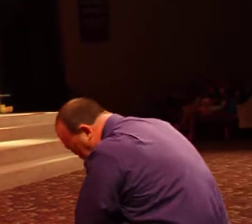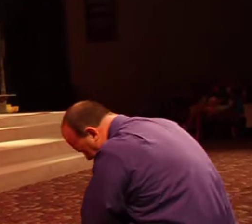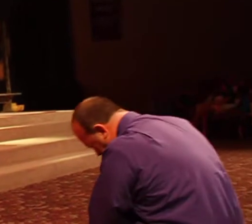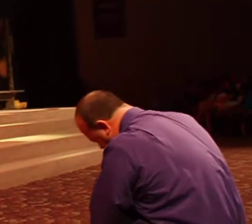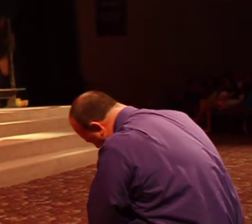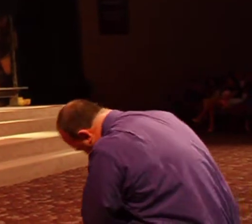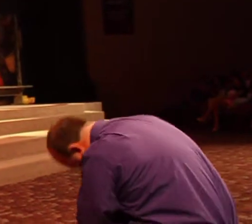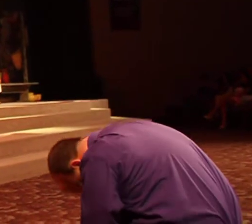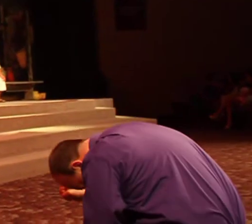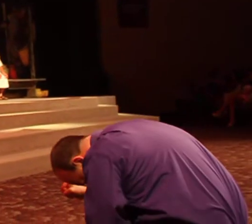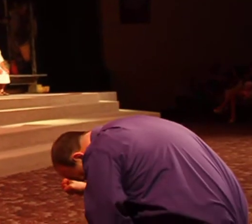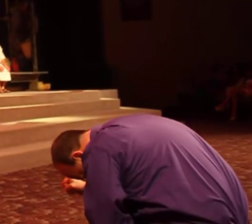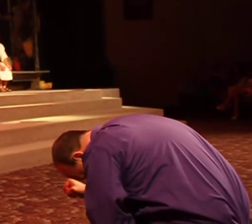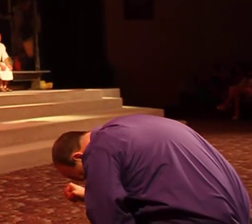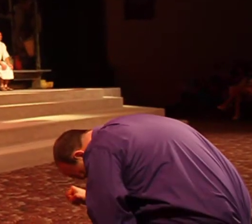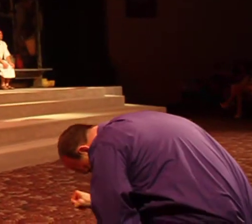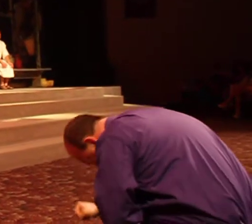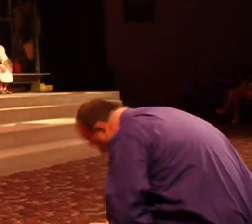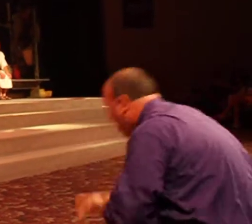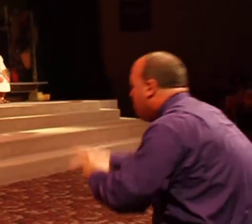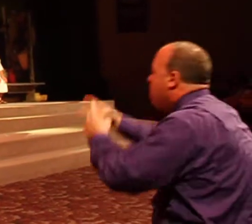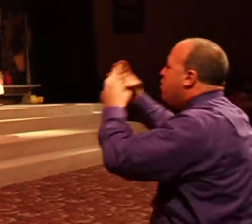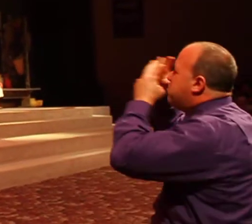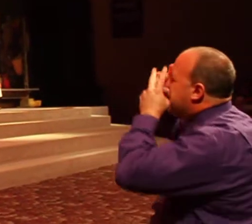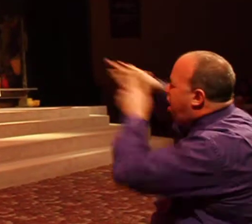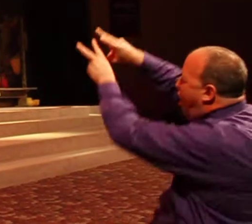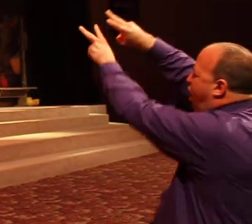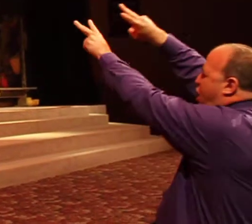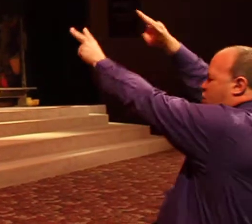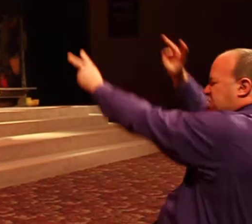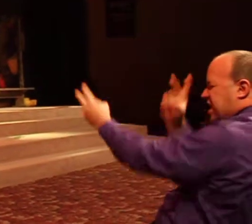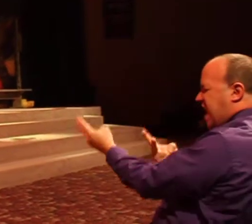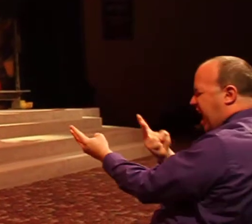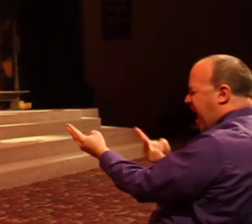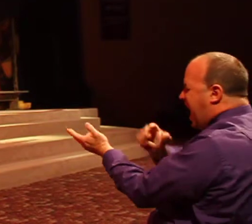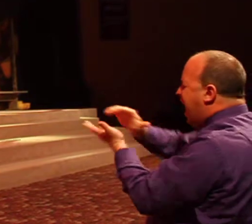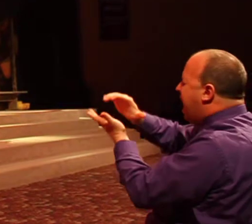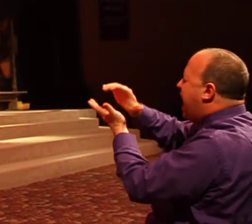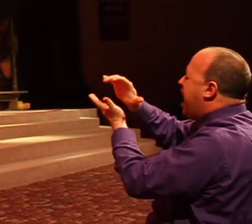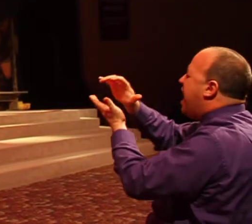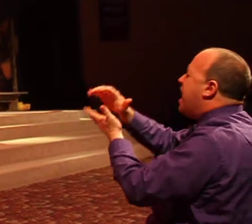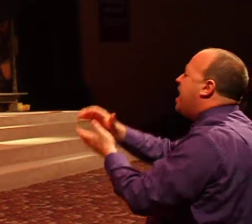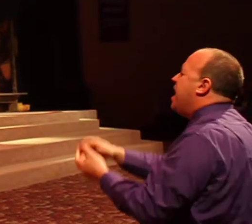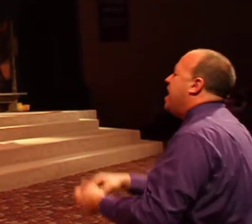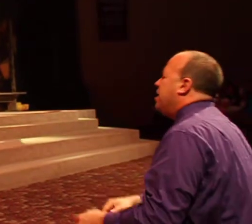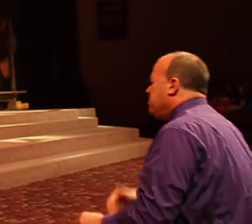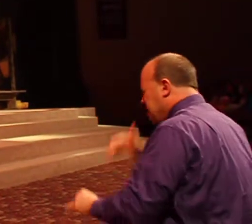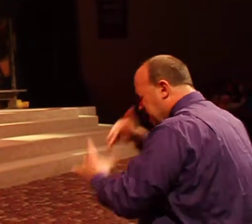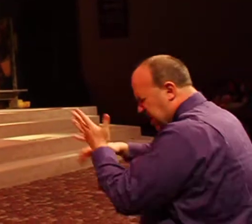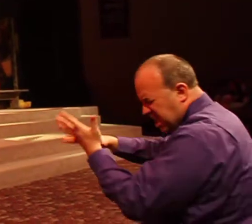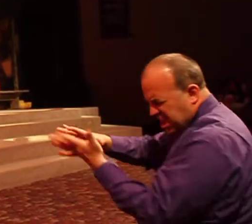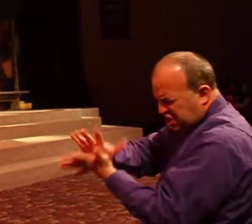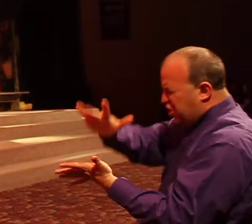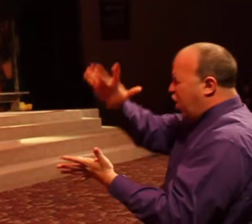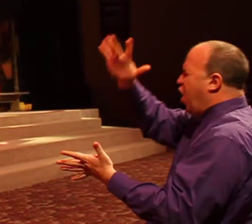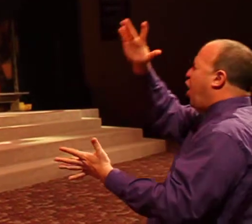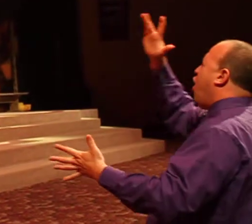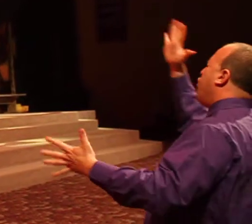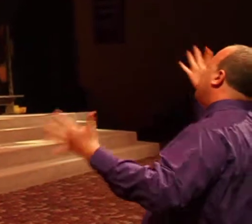the world Behold the king upon